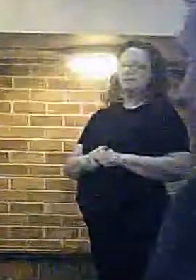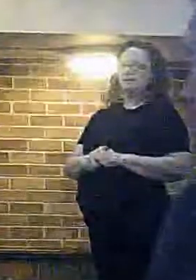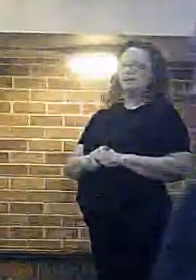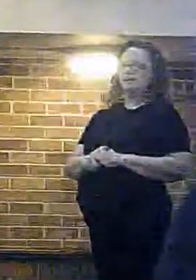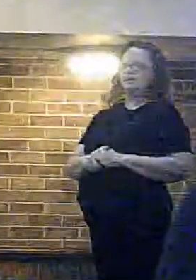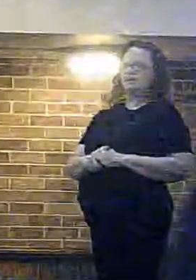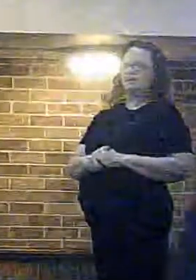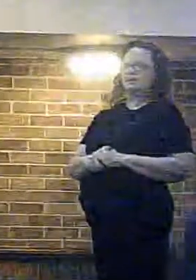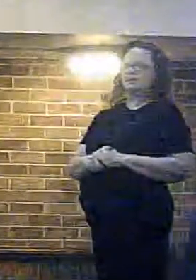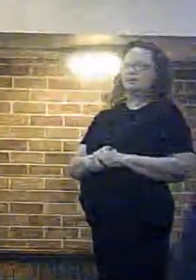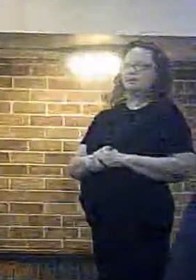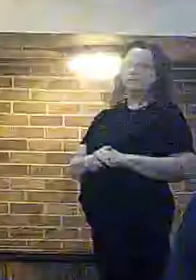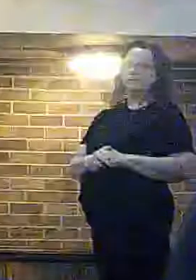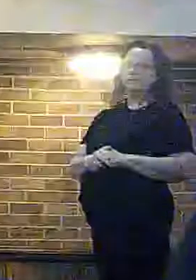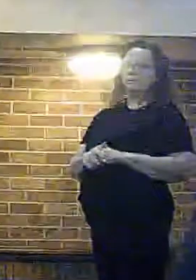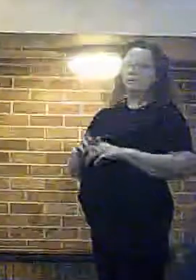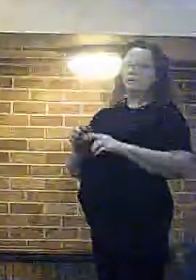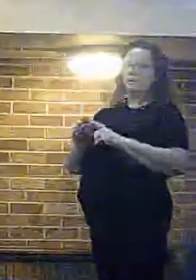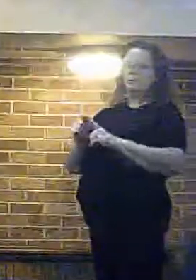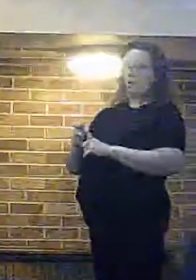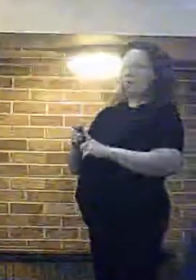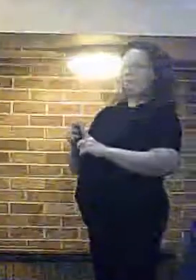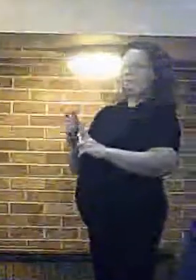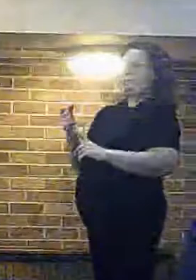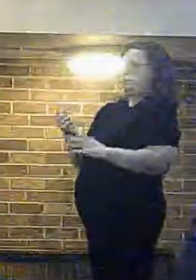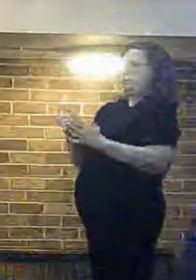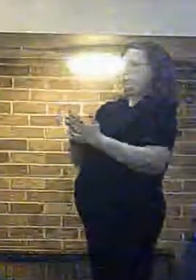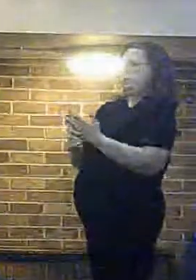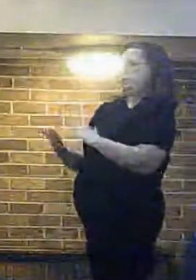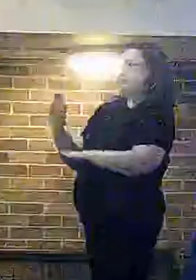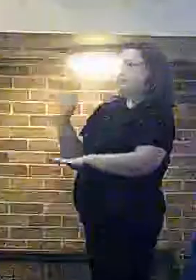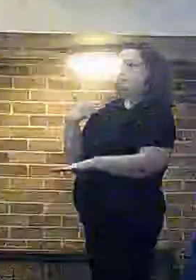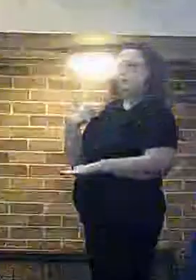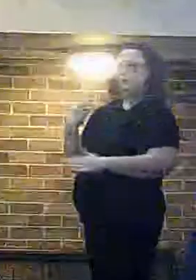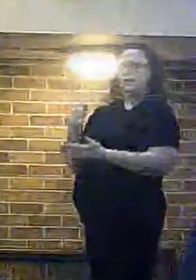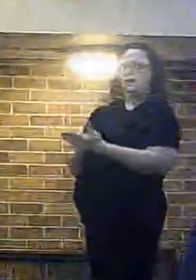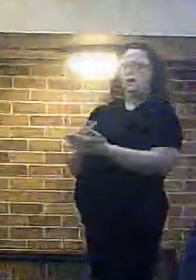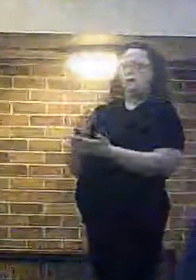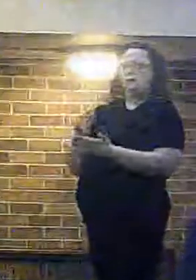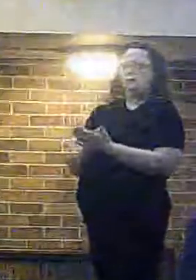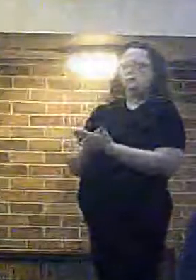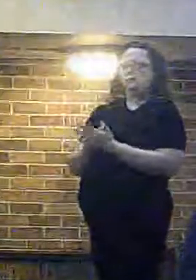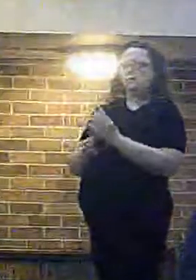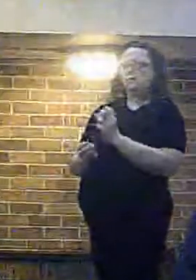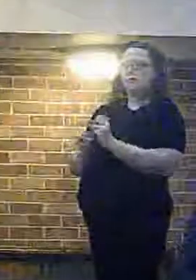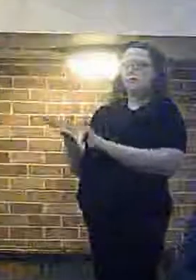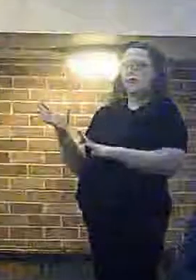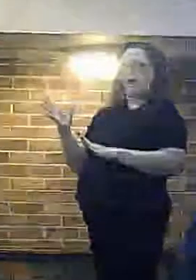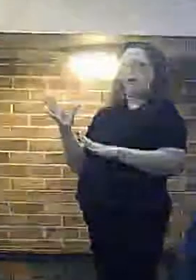going back to a point that sorry a few moments ago how much is the fire authority going to have to pay so you